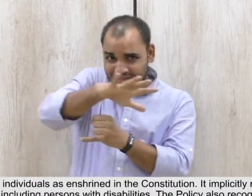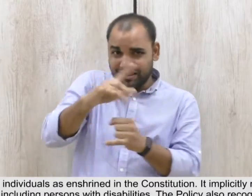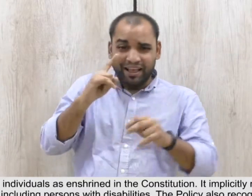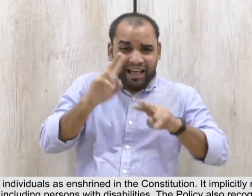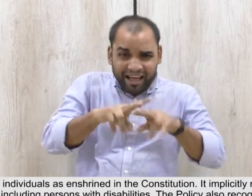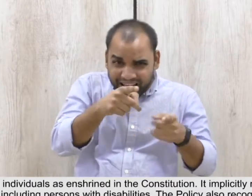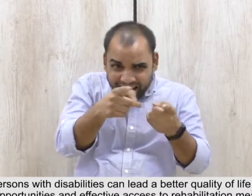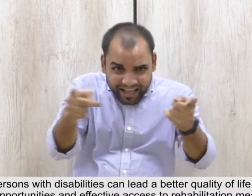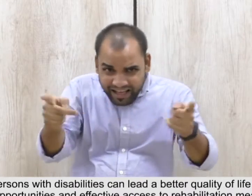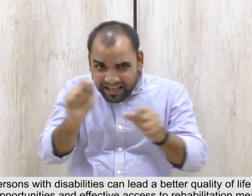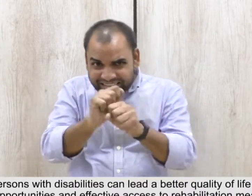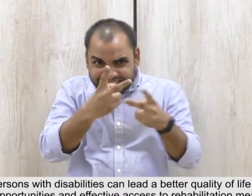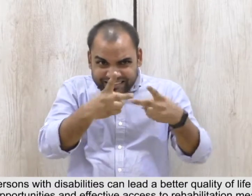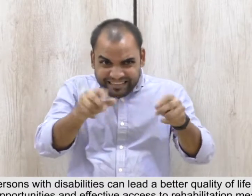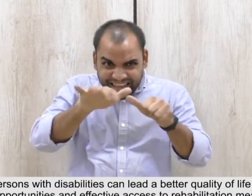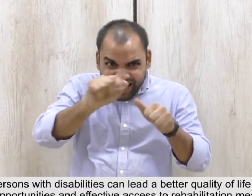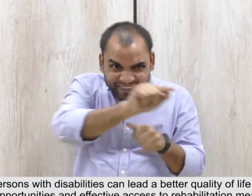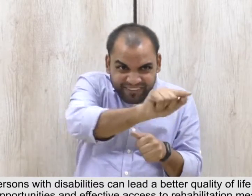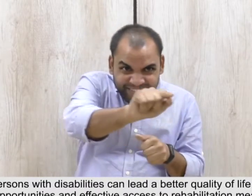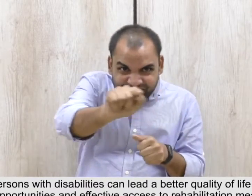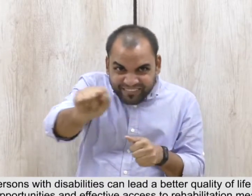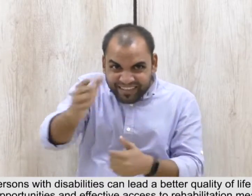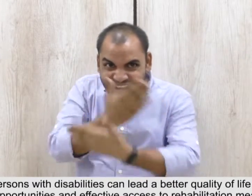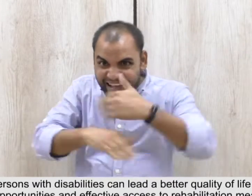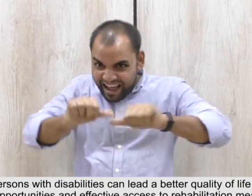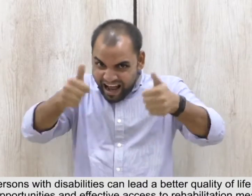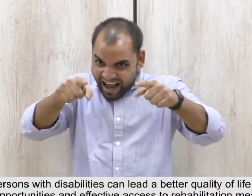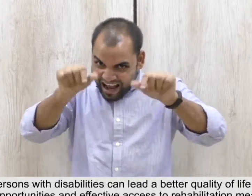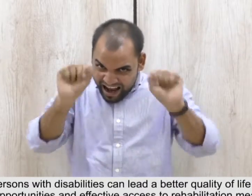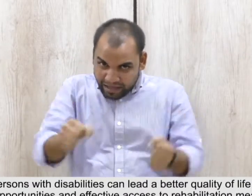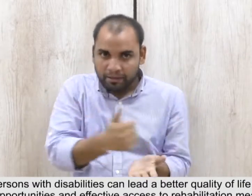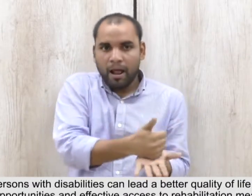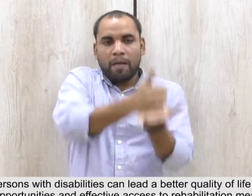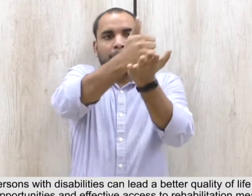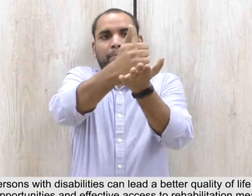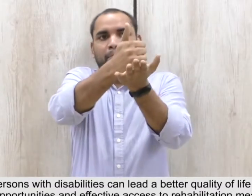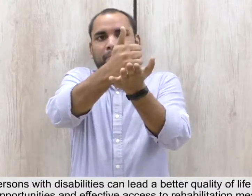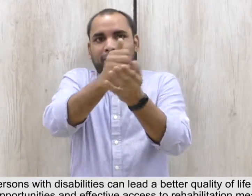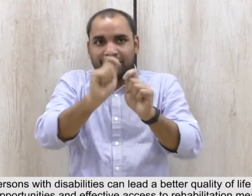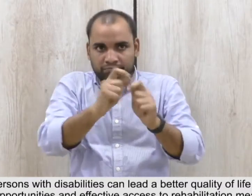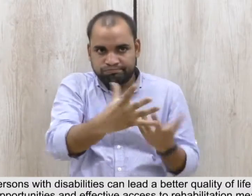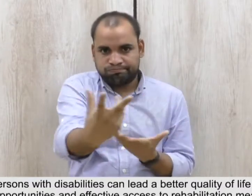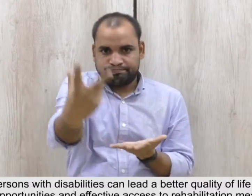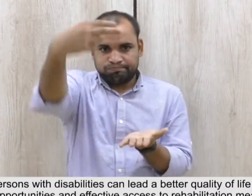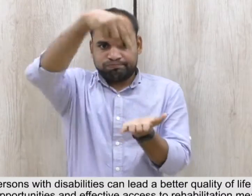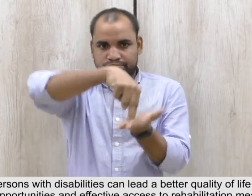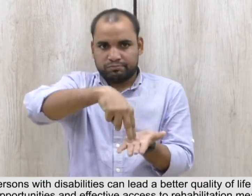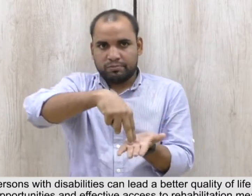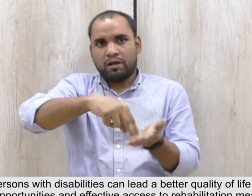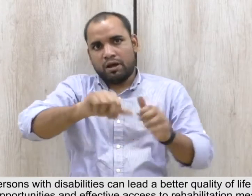fact that a majority of persons with disabilities can lead a better quality of life if they have equal opportunities